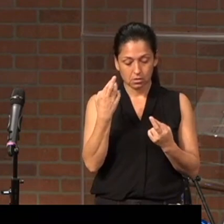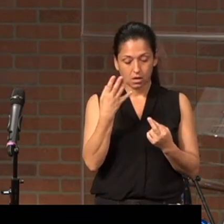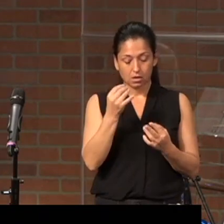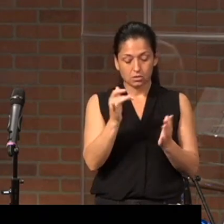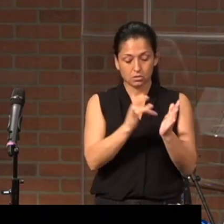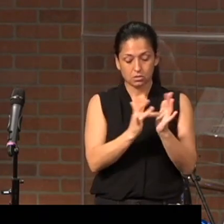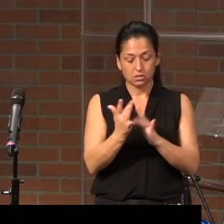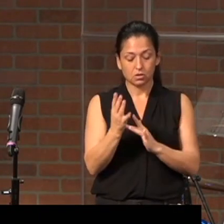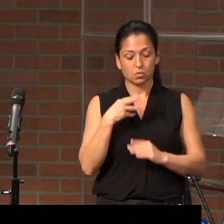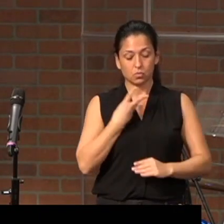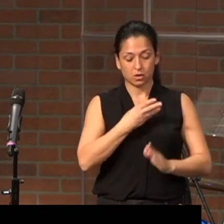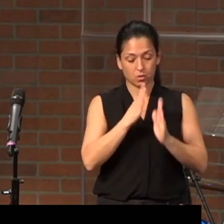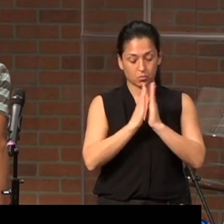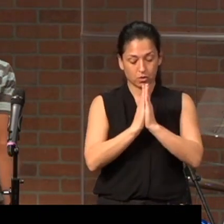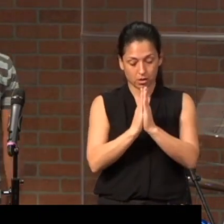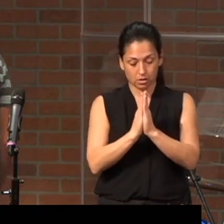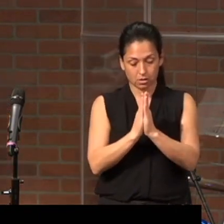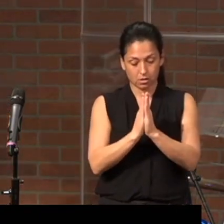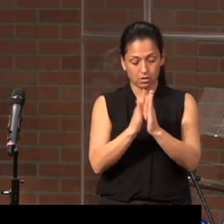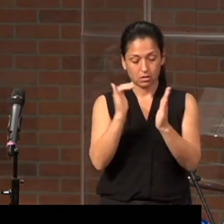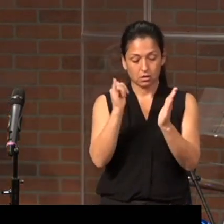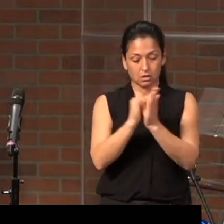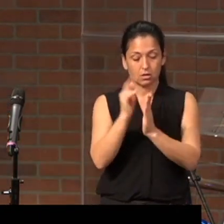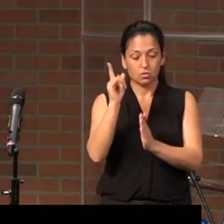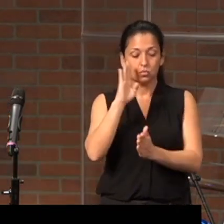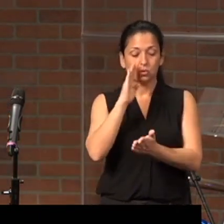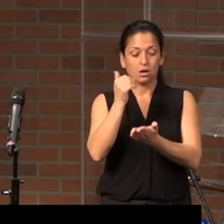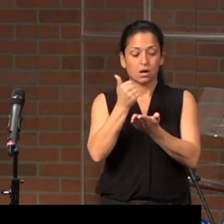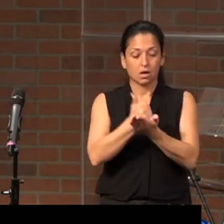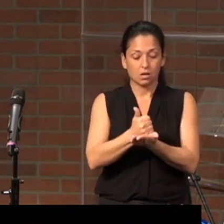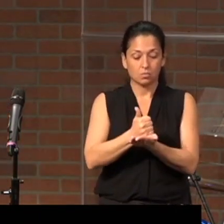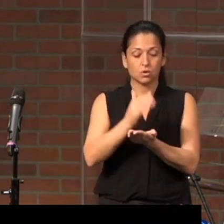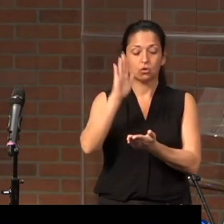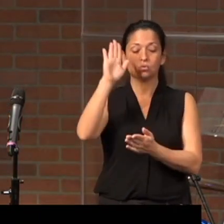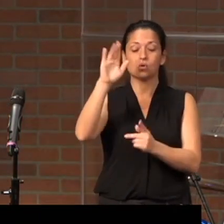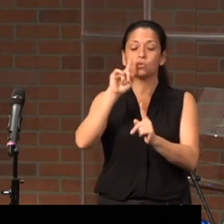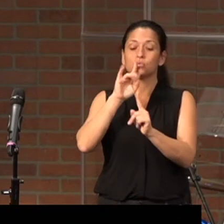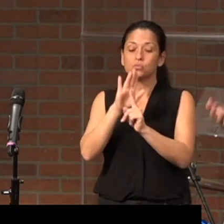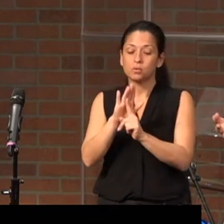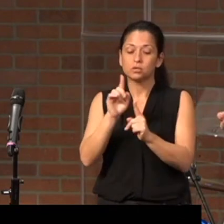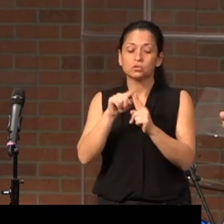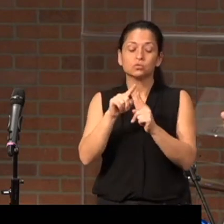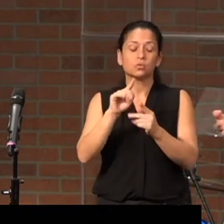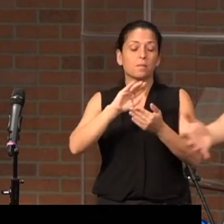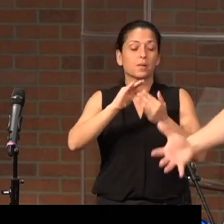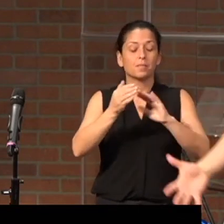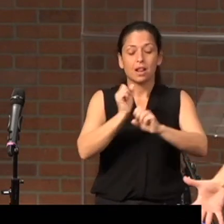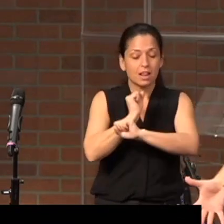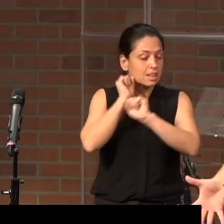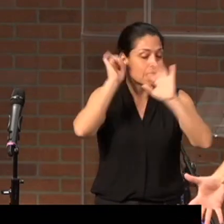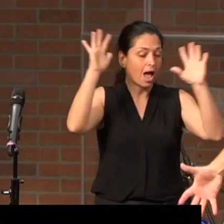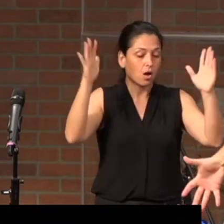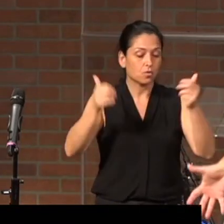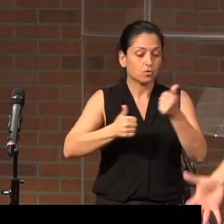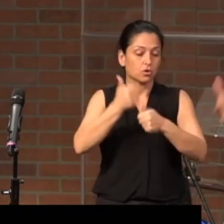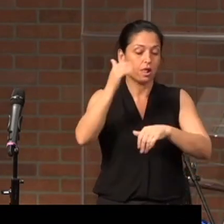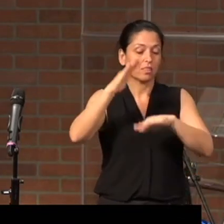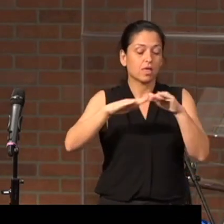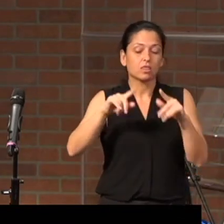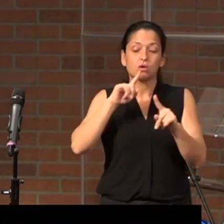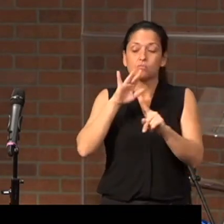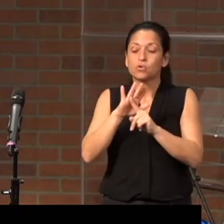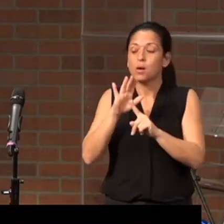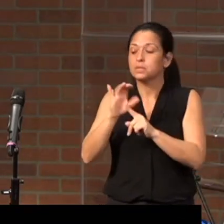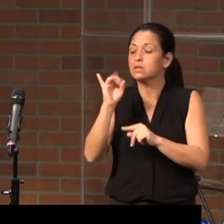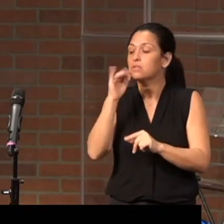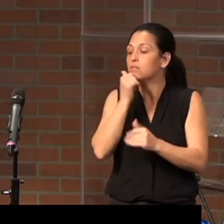And, Jesus, we pray that you would help your promises to become louder than the promises of everything